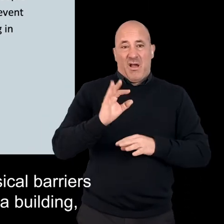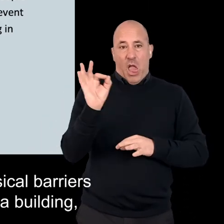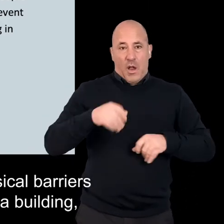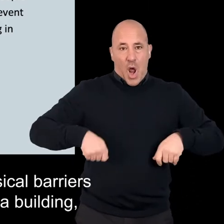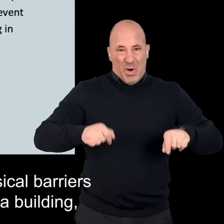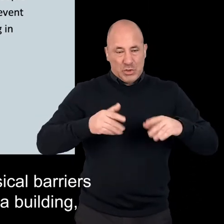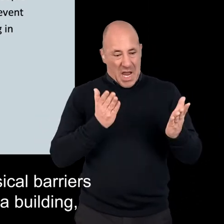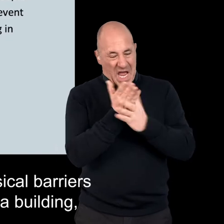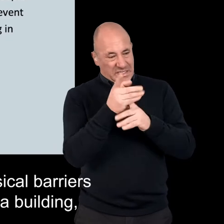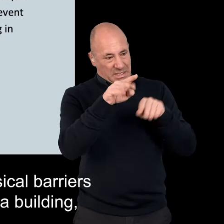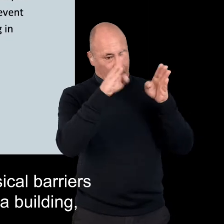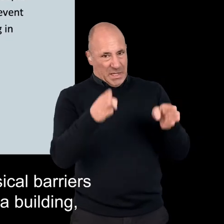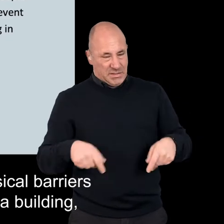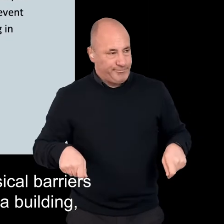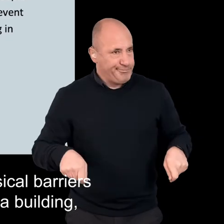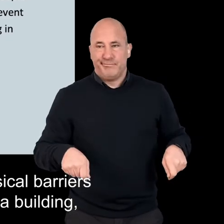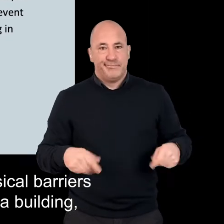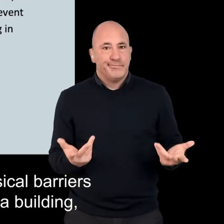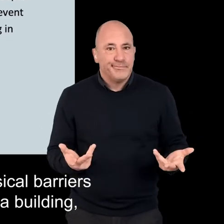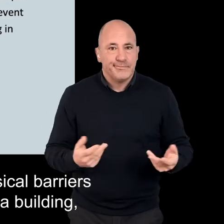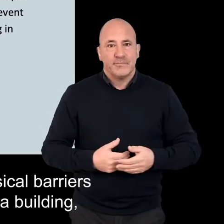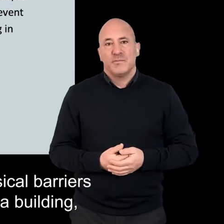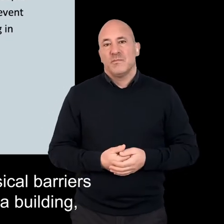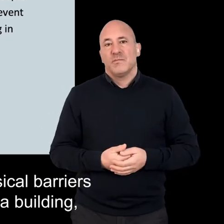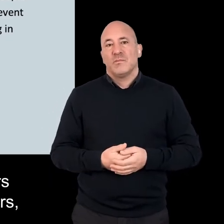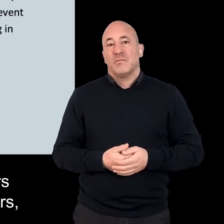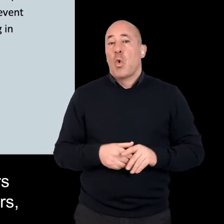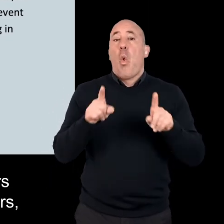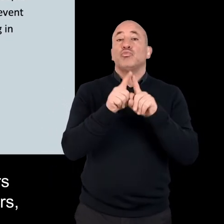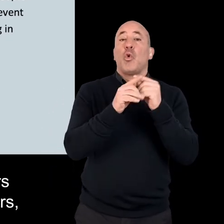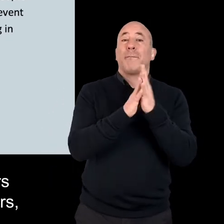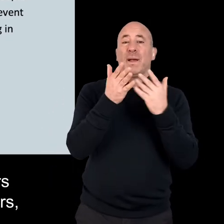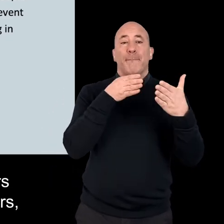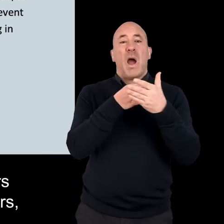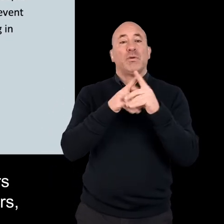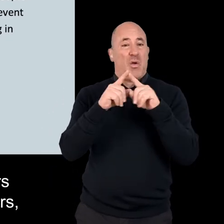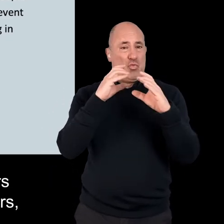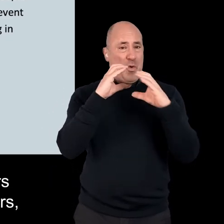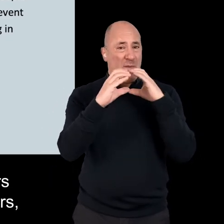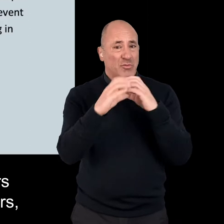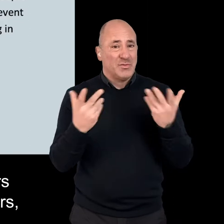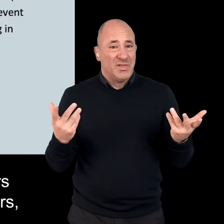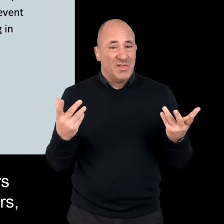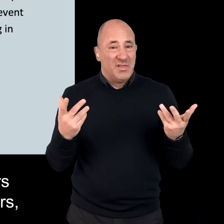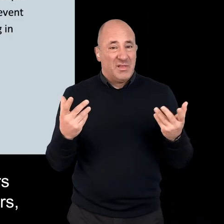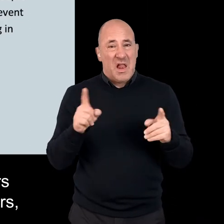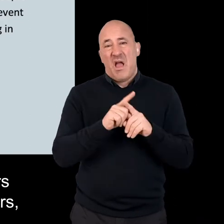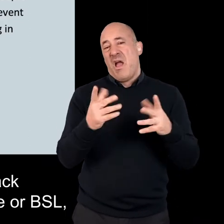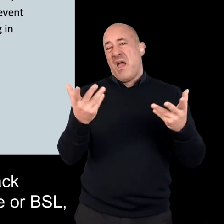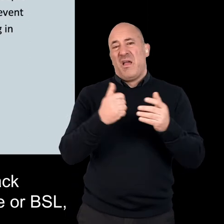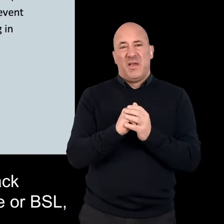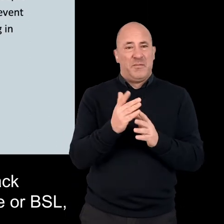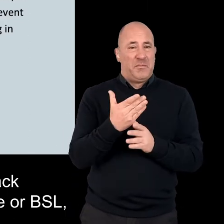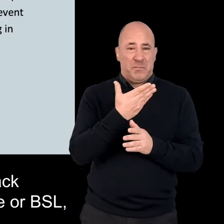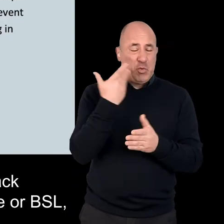physical barriers such as lack of wheelchair access to a building. But it can also include barriers such as communication barriers,